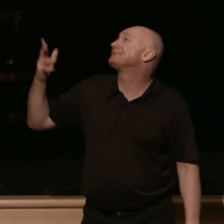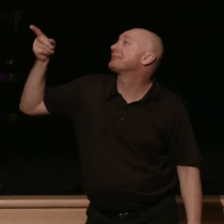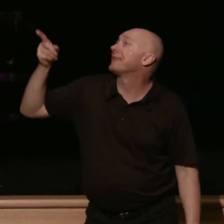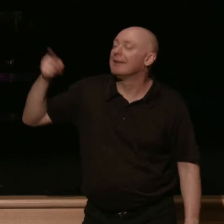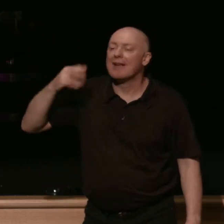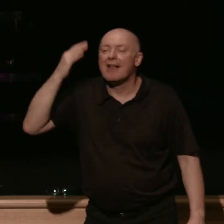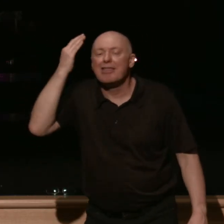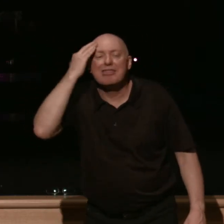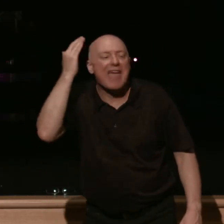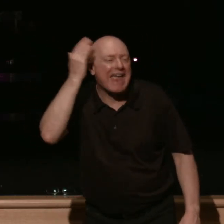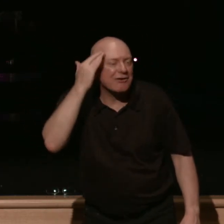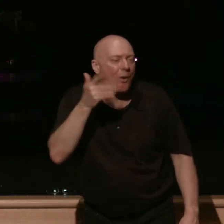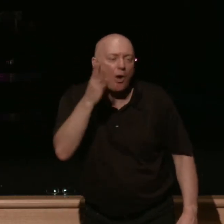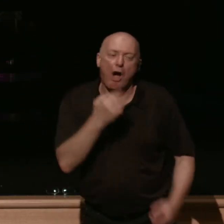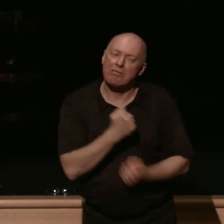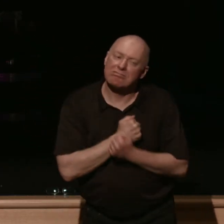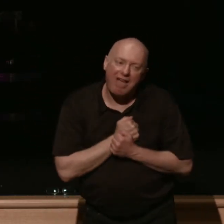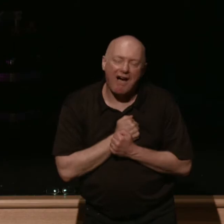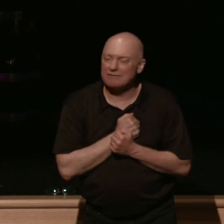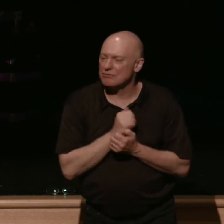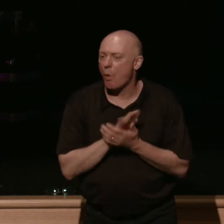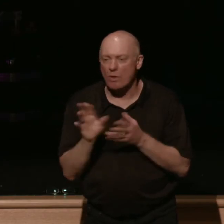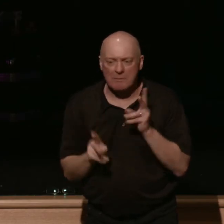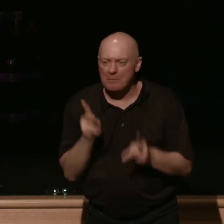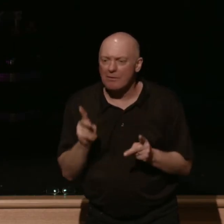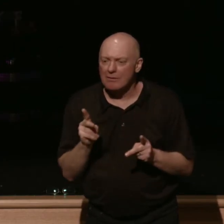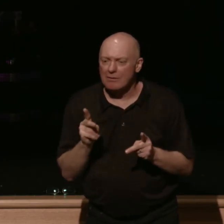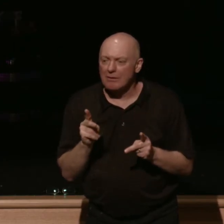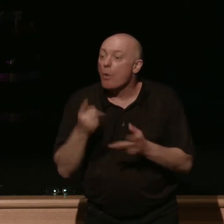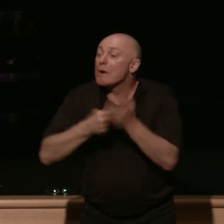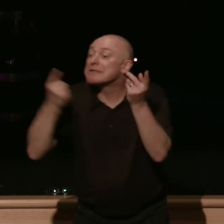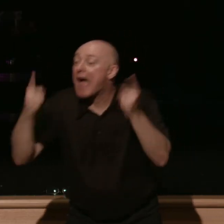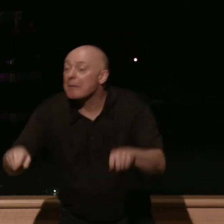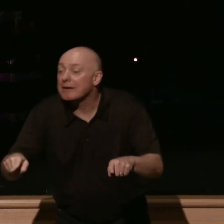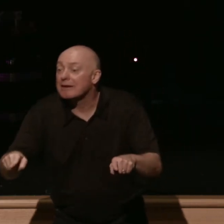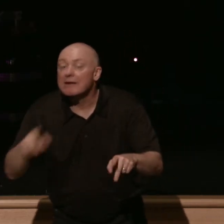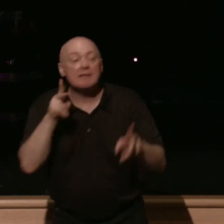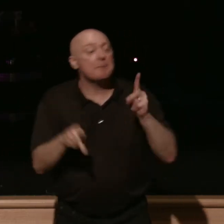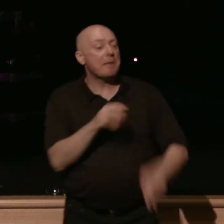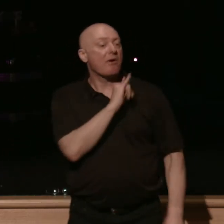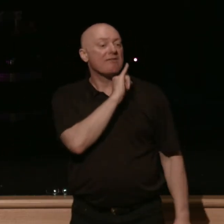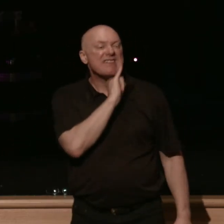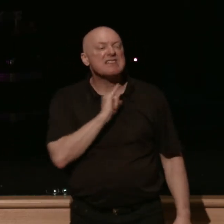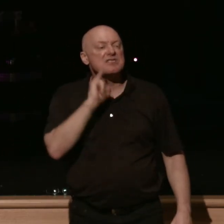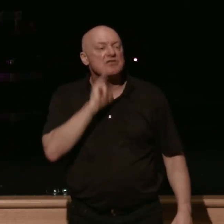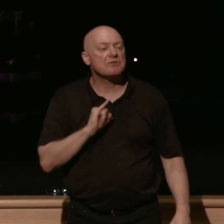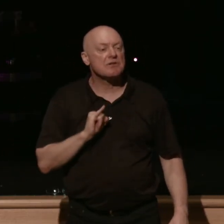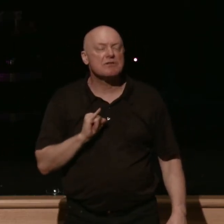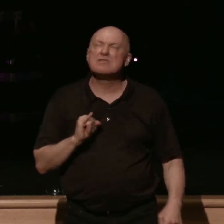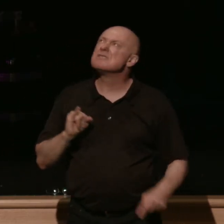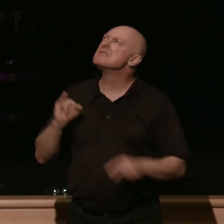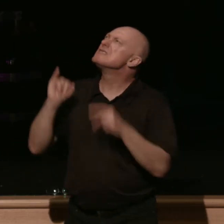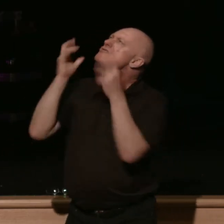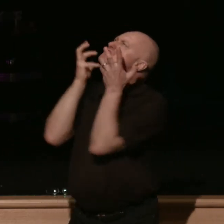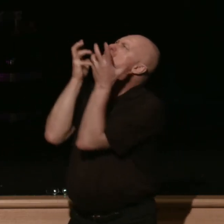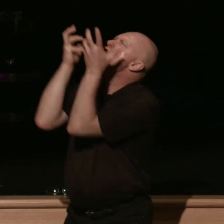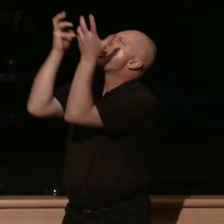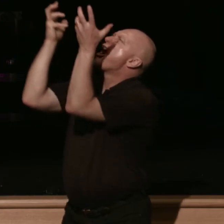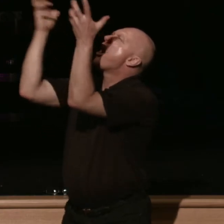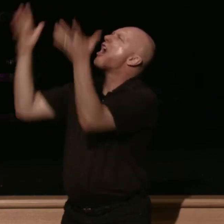opposite is true what's going on in this passage is the israelites crying out to god not honestly